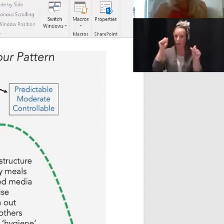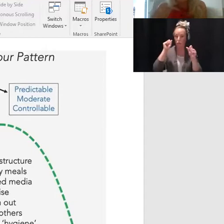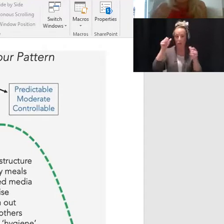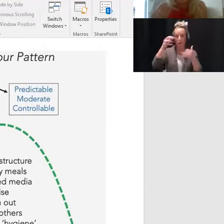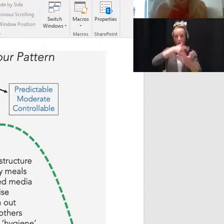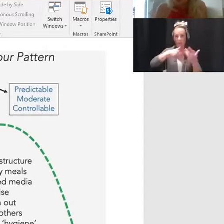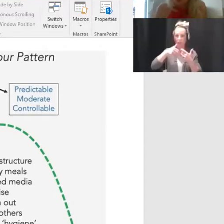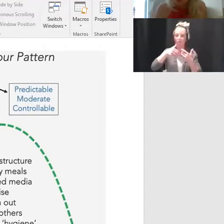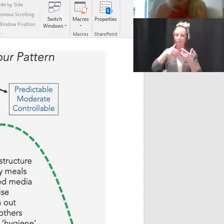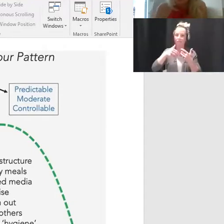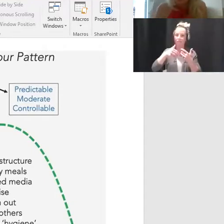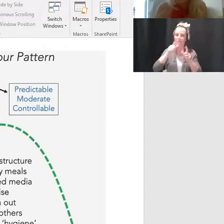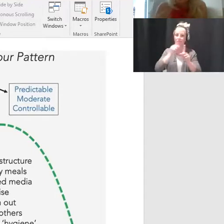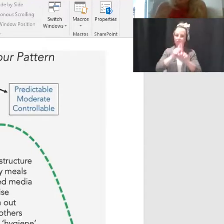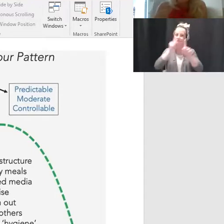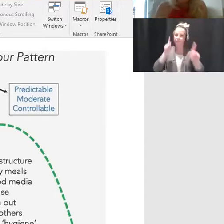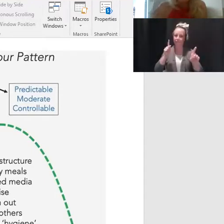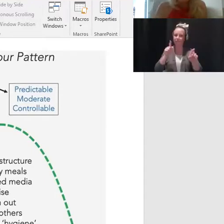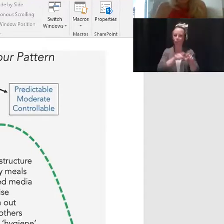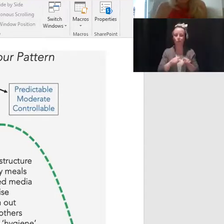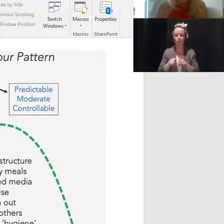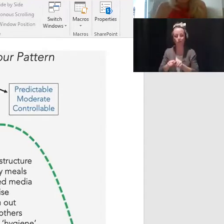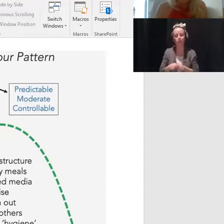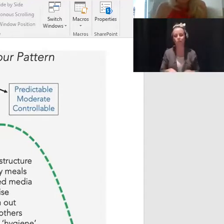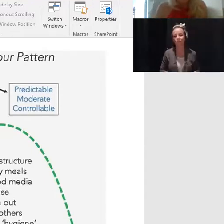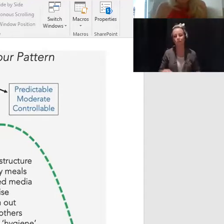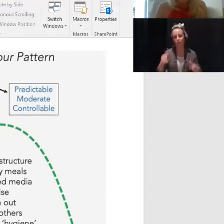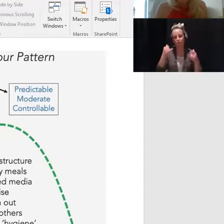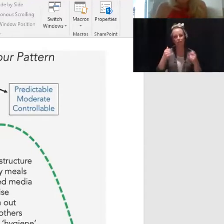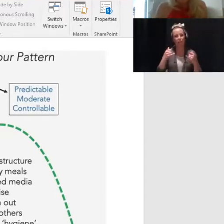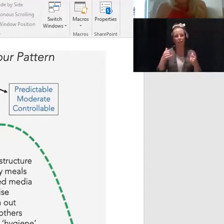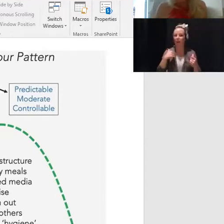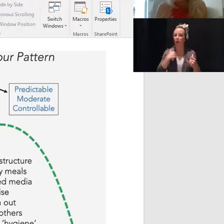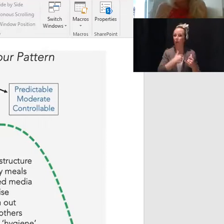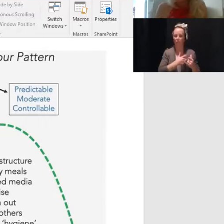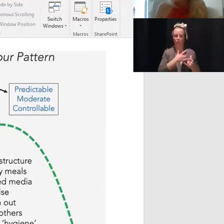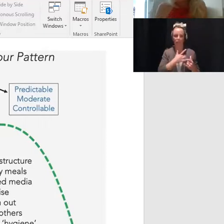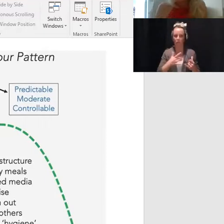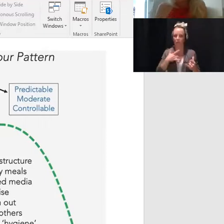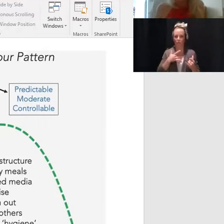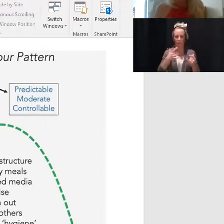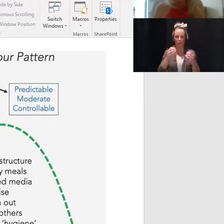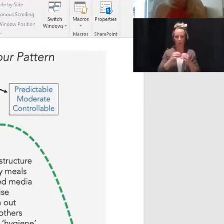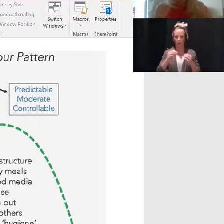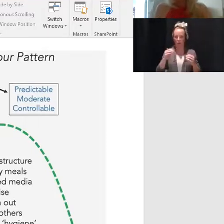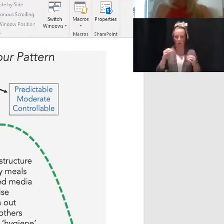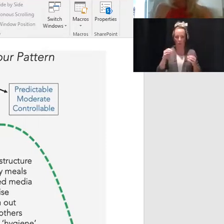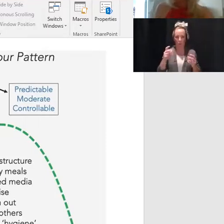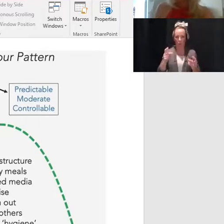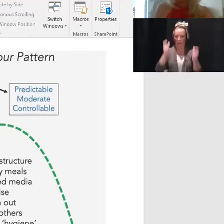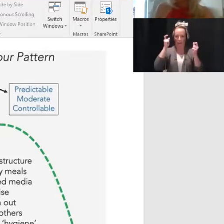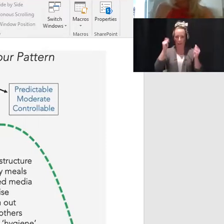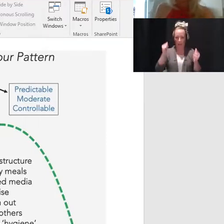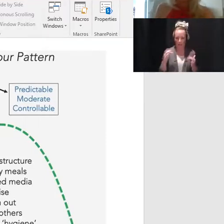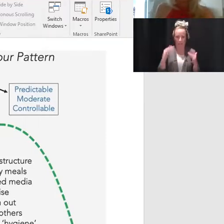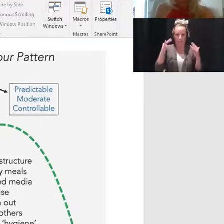when we are more in a heightened state of arousal. And the only way to really actually move out of that anxious,